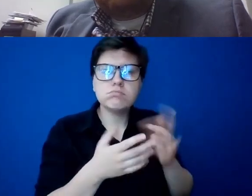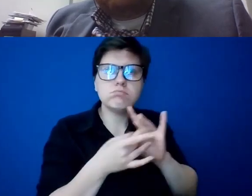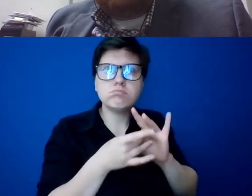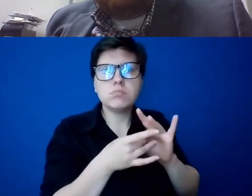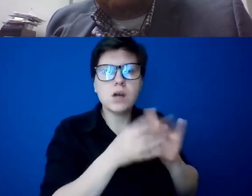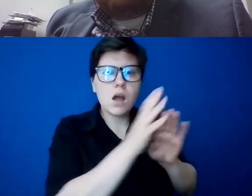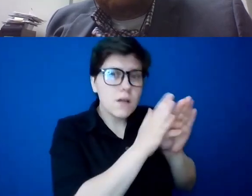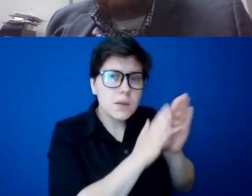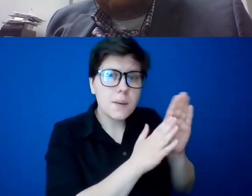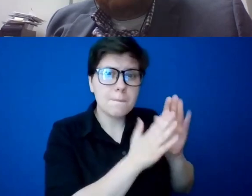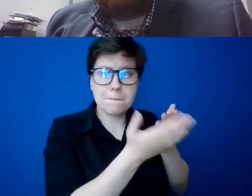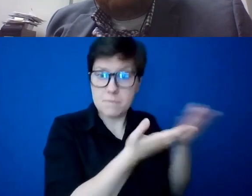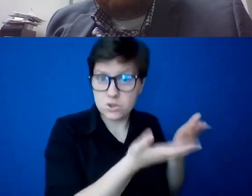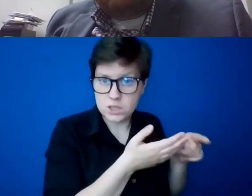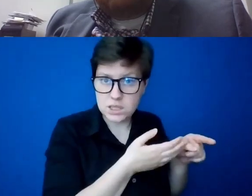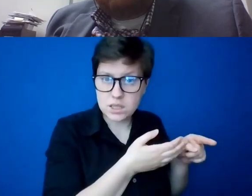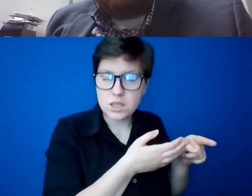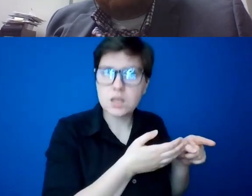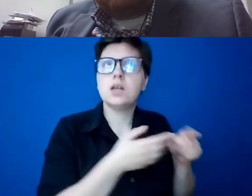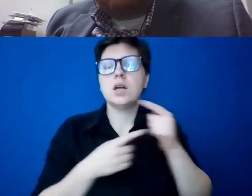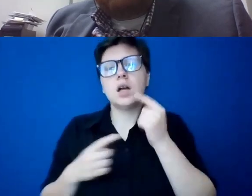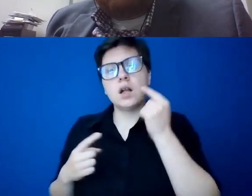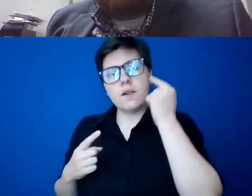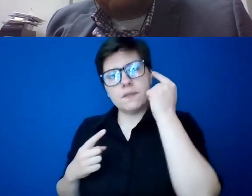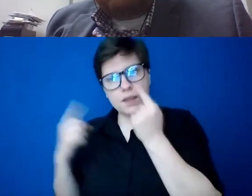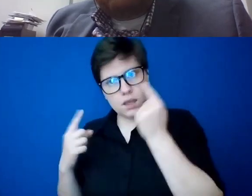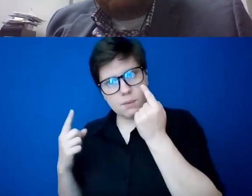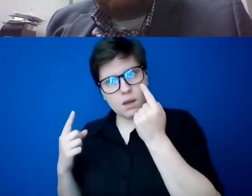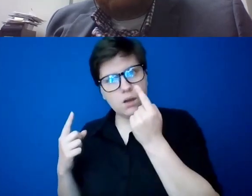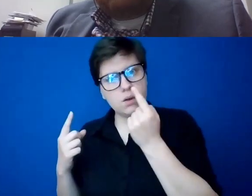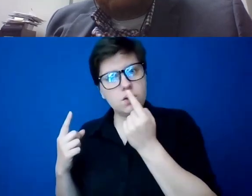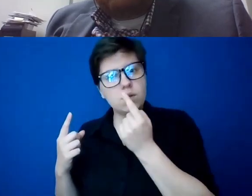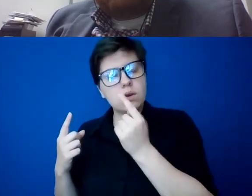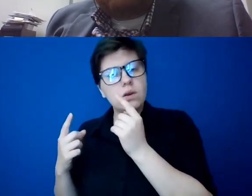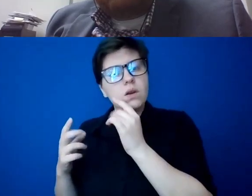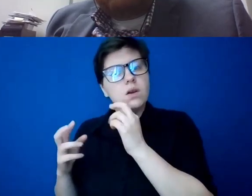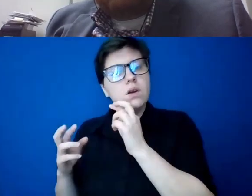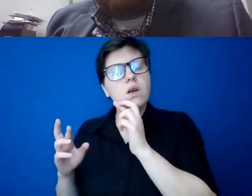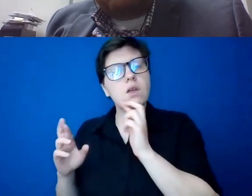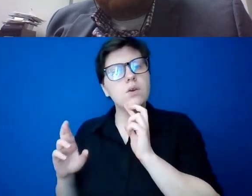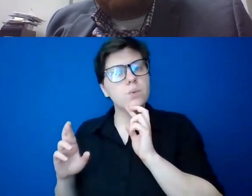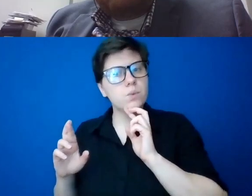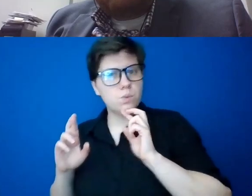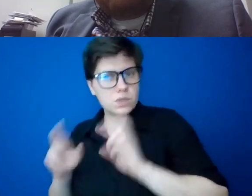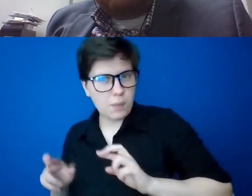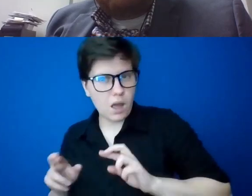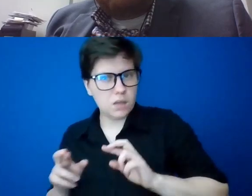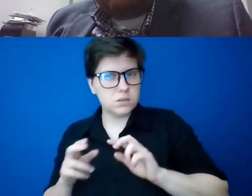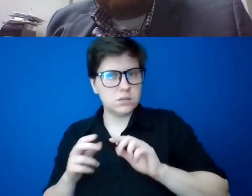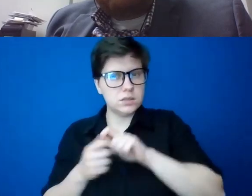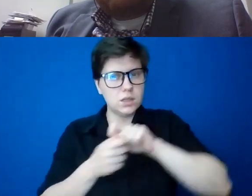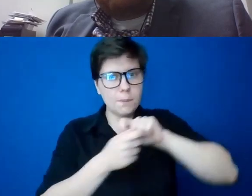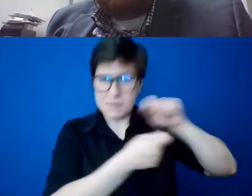the development of ministry and thinking about, uh, uh, uh, the response, the responses to particular needs, and then